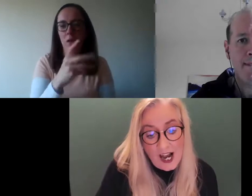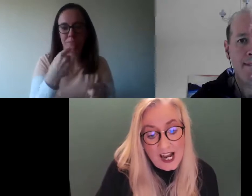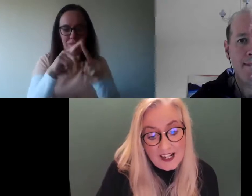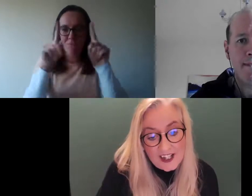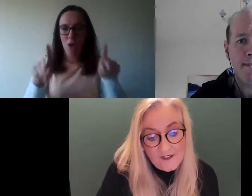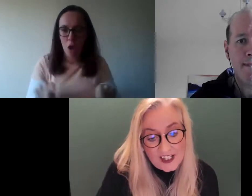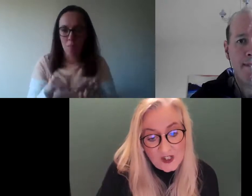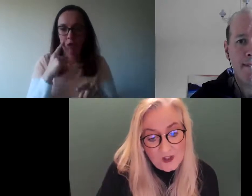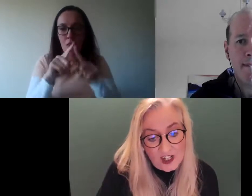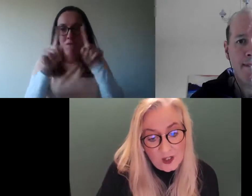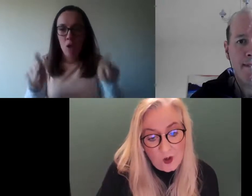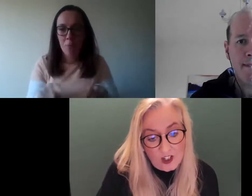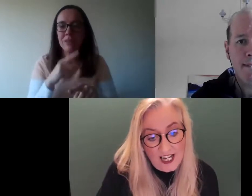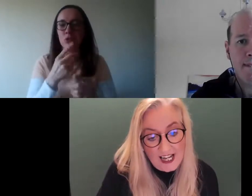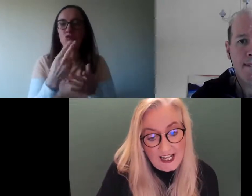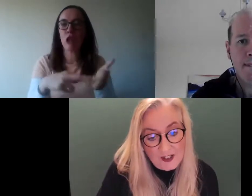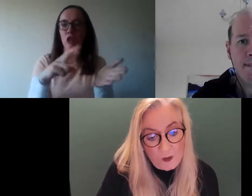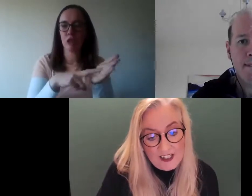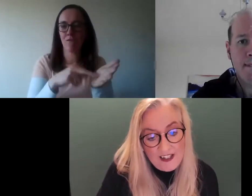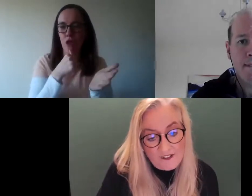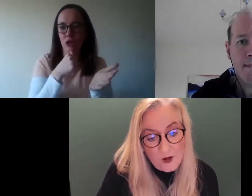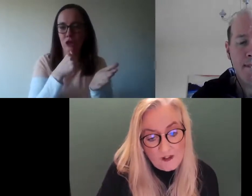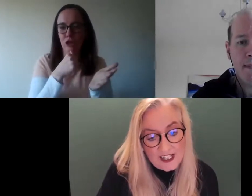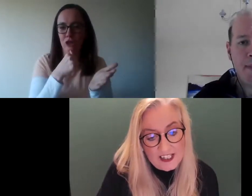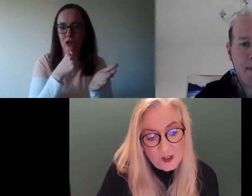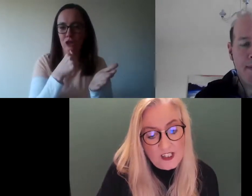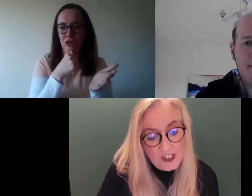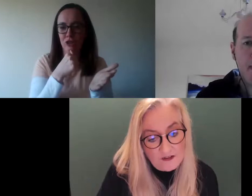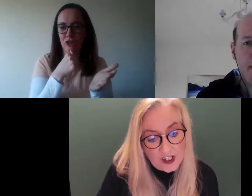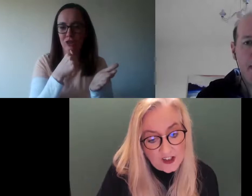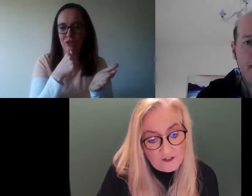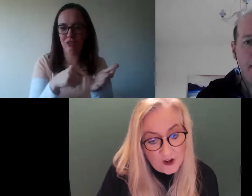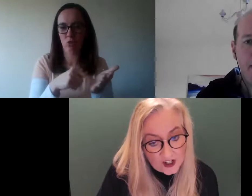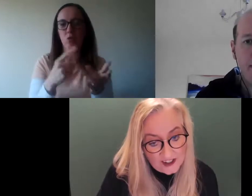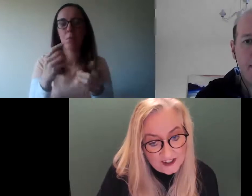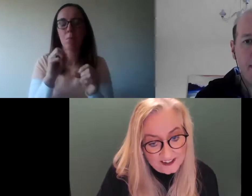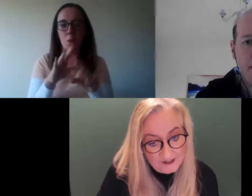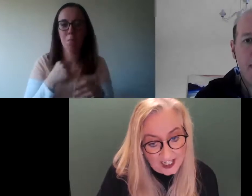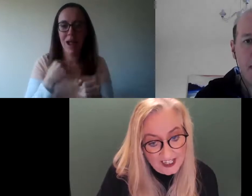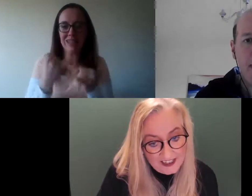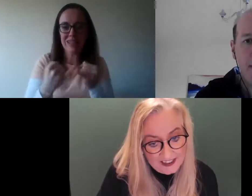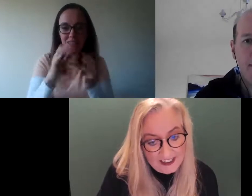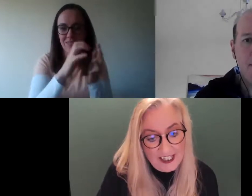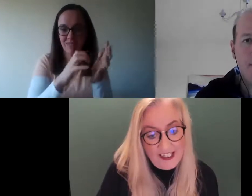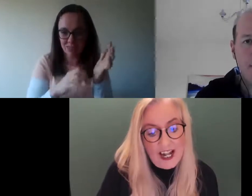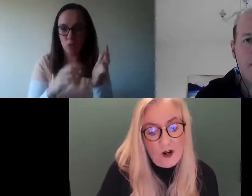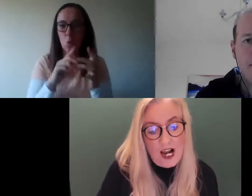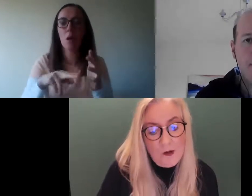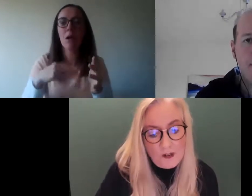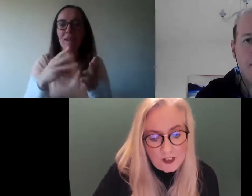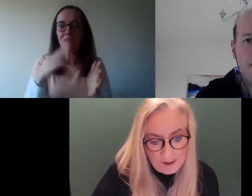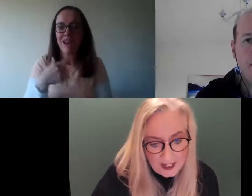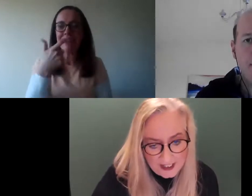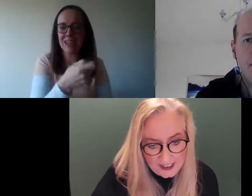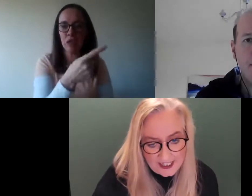Now, I had a conversation with Johnny Wall, and within that form it said that you would need to register first, right? Now,